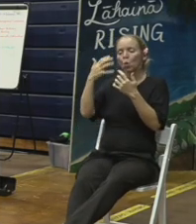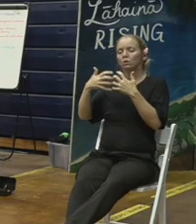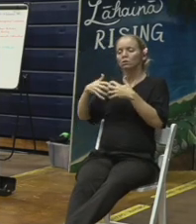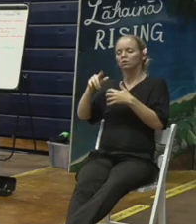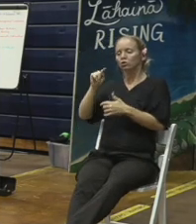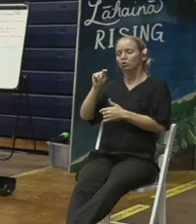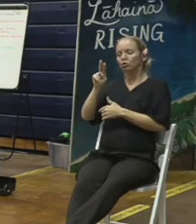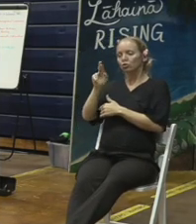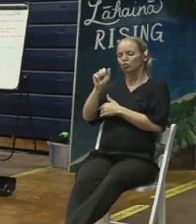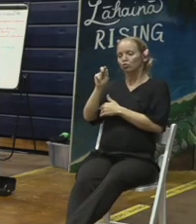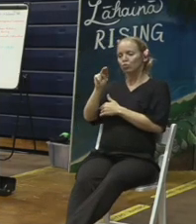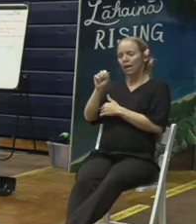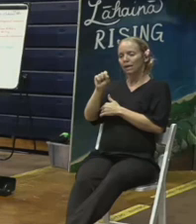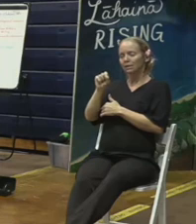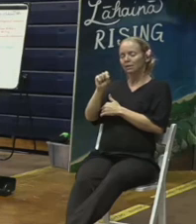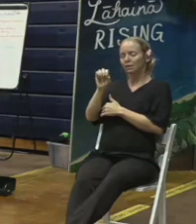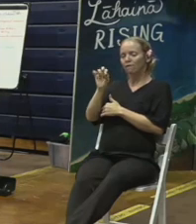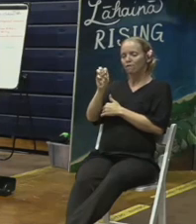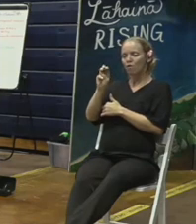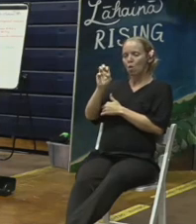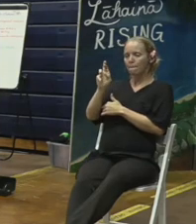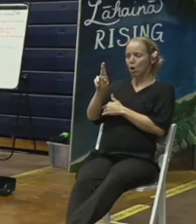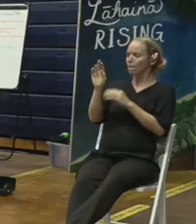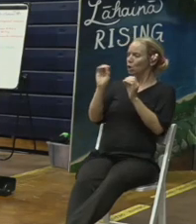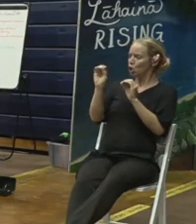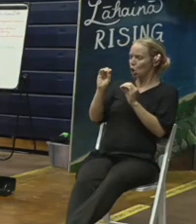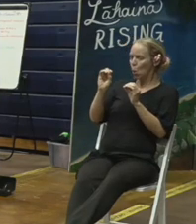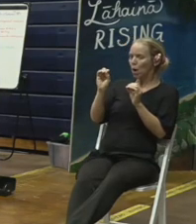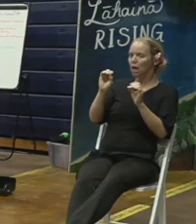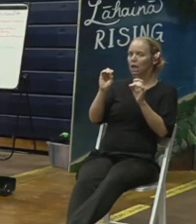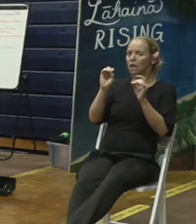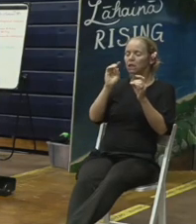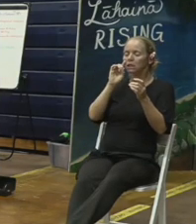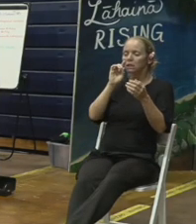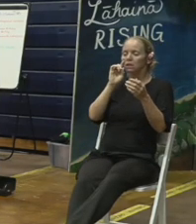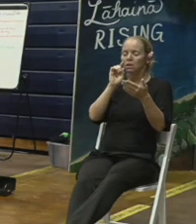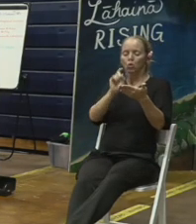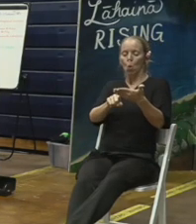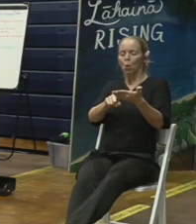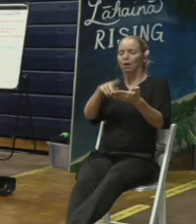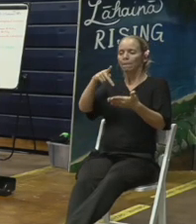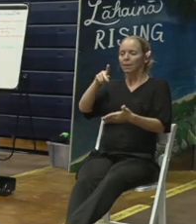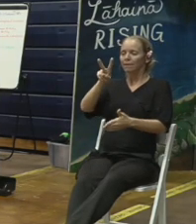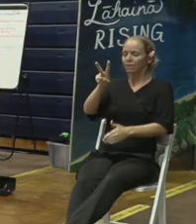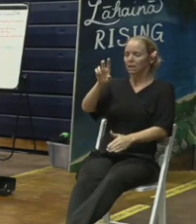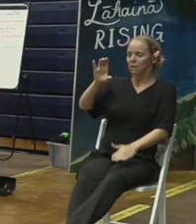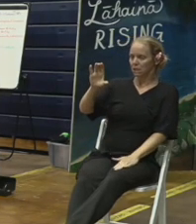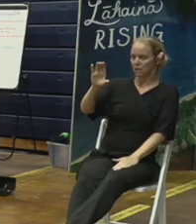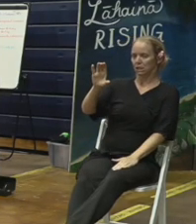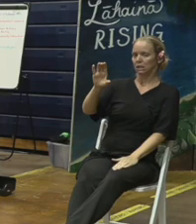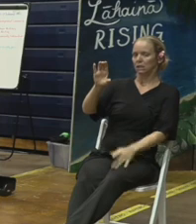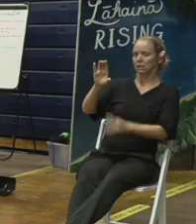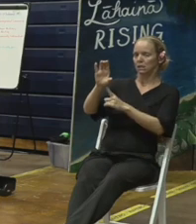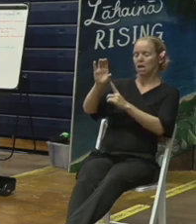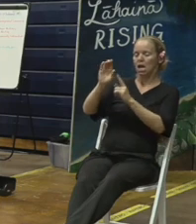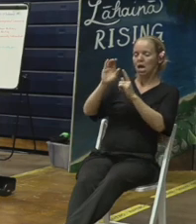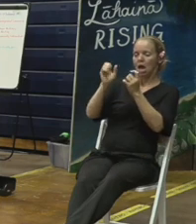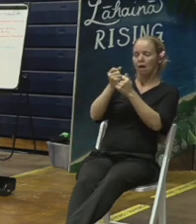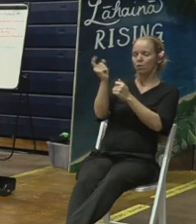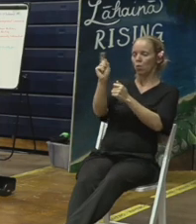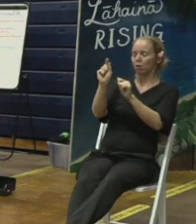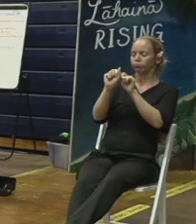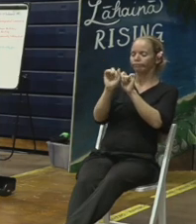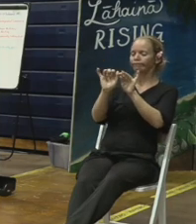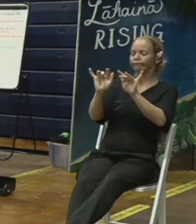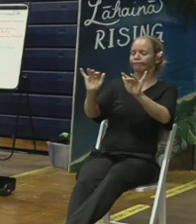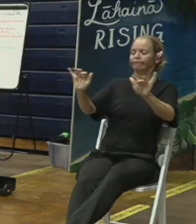paying attention to all the PVC material that's melted everywhere this is a high candidate for dioxins so we know